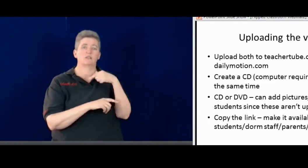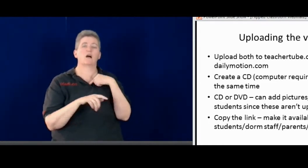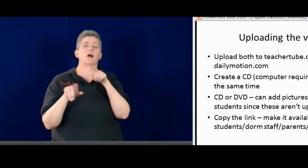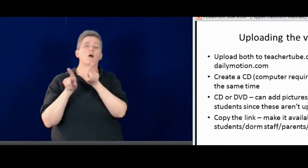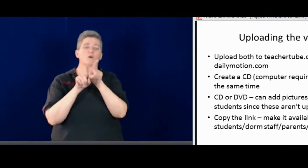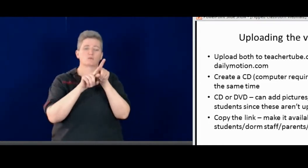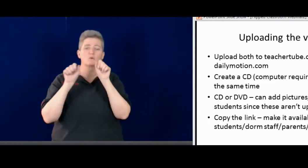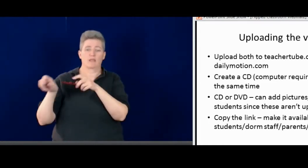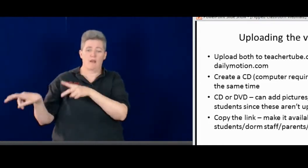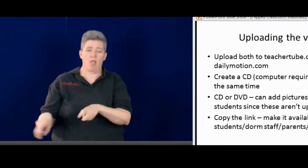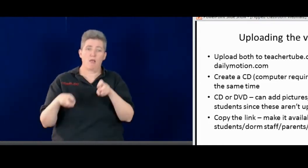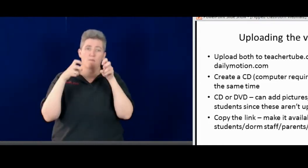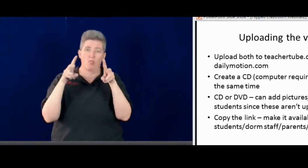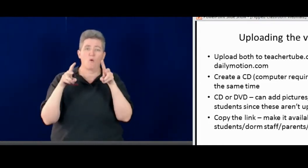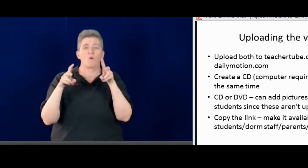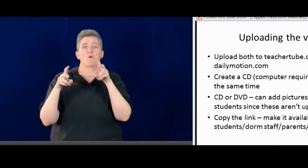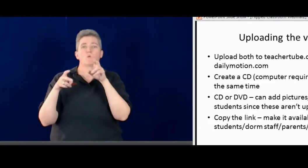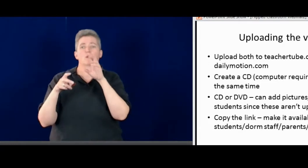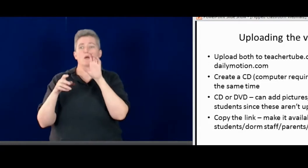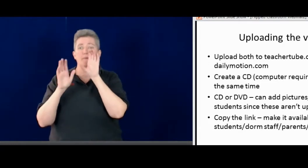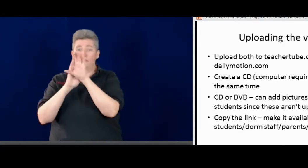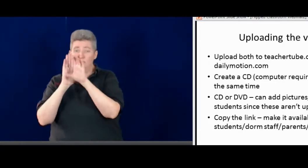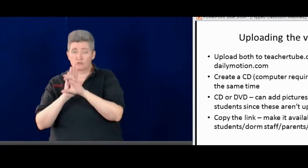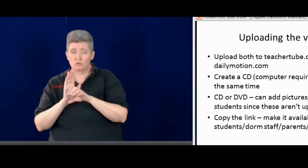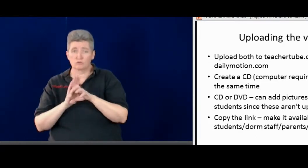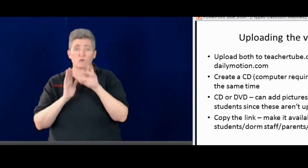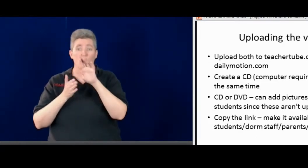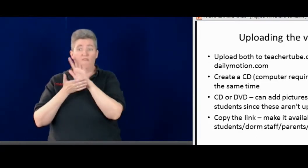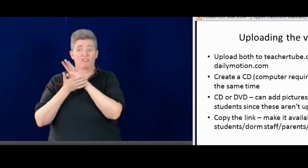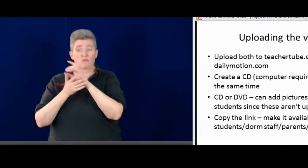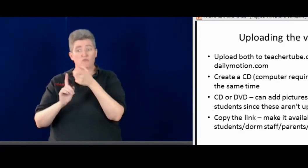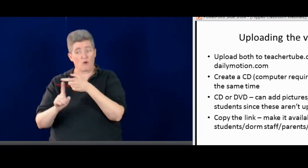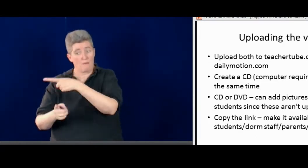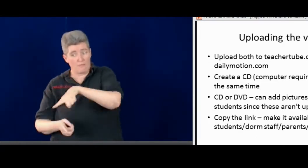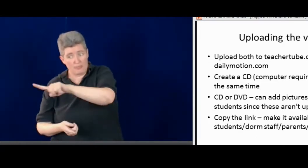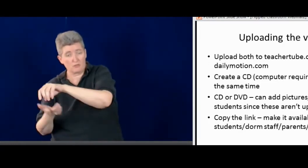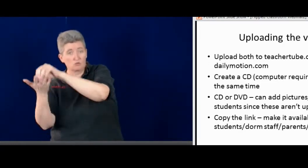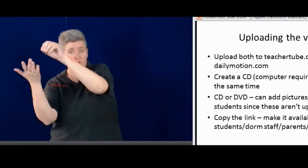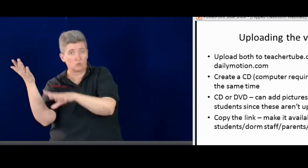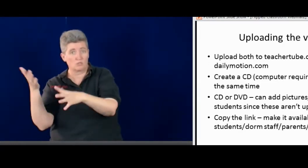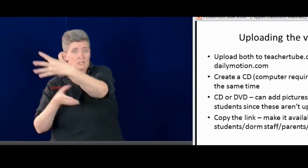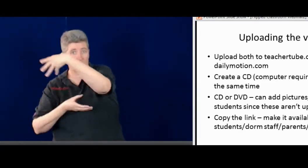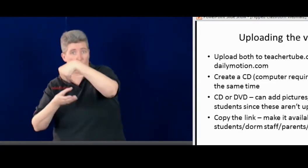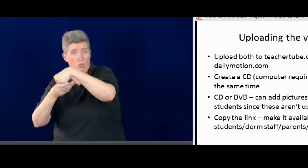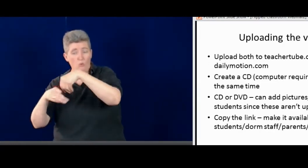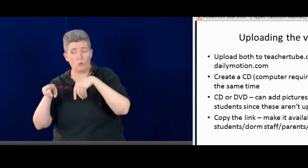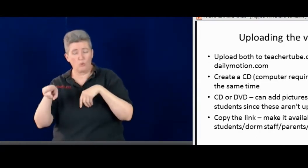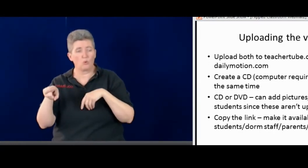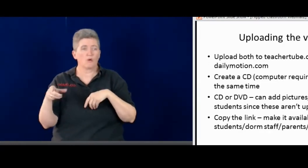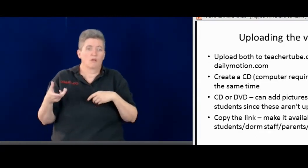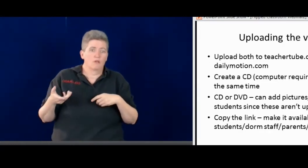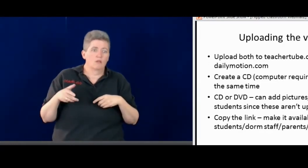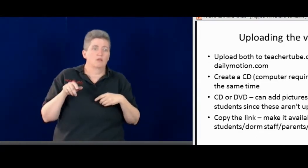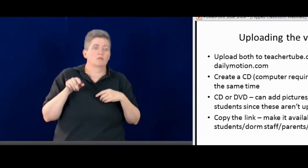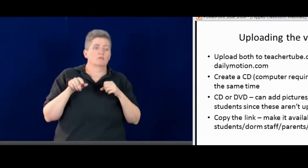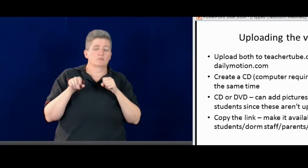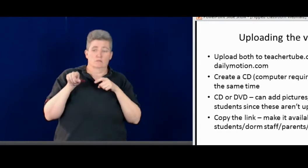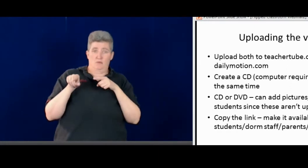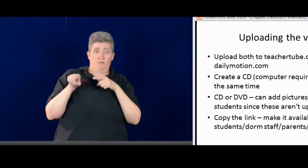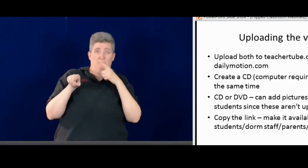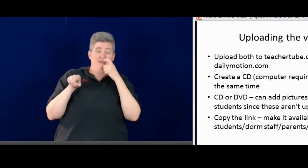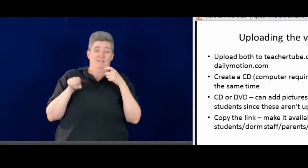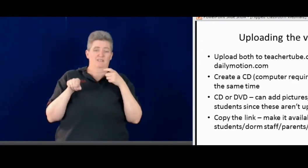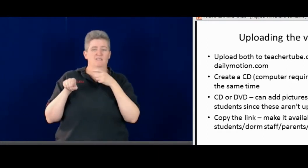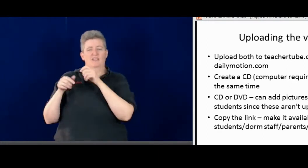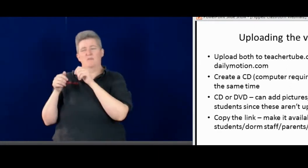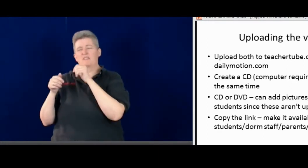And the nice thing about CDs and DVDs is once you can upload pictures to the video if you want to. The students